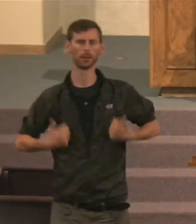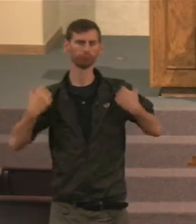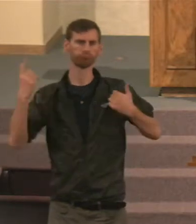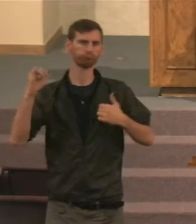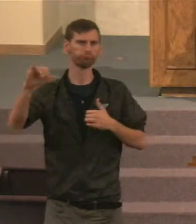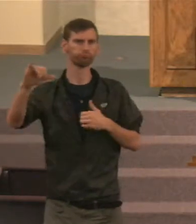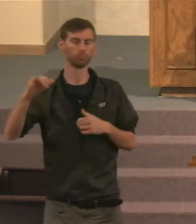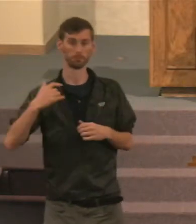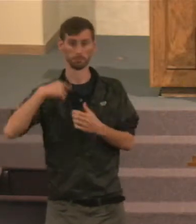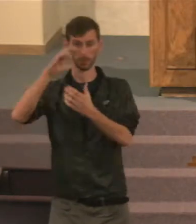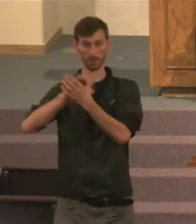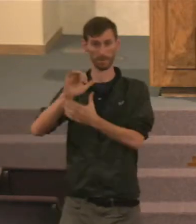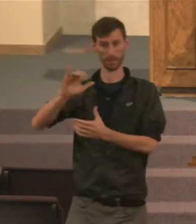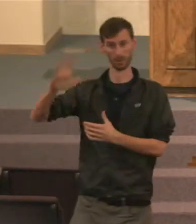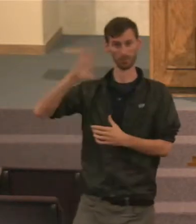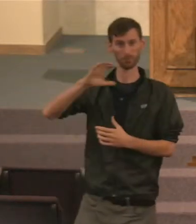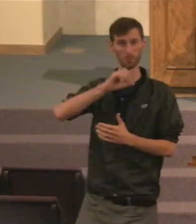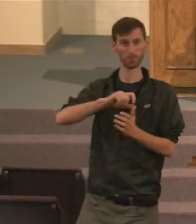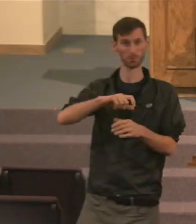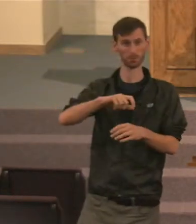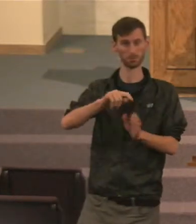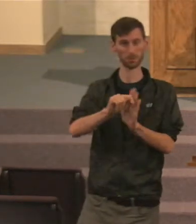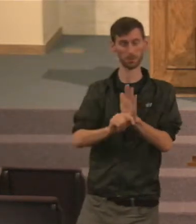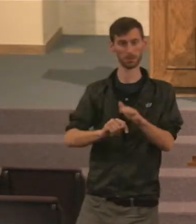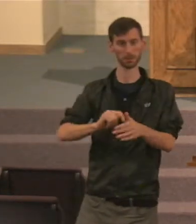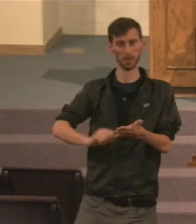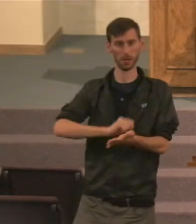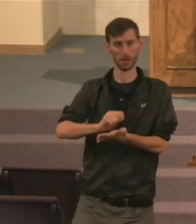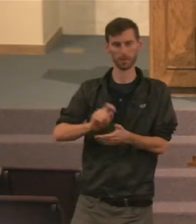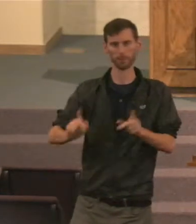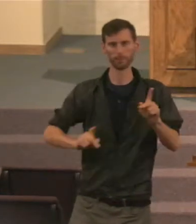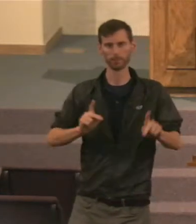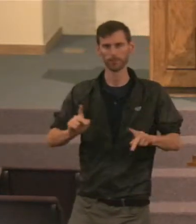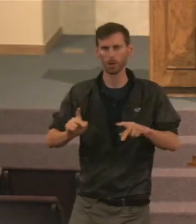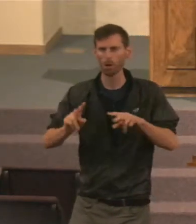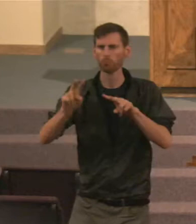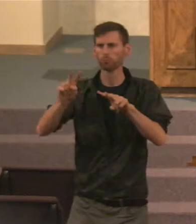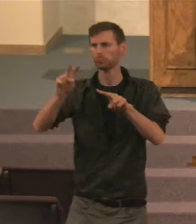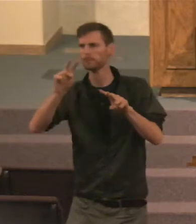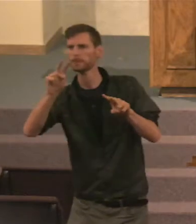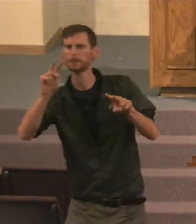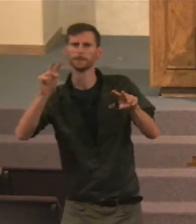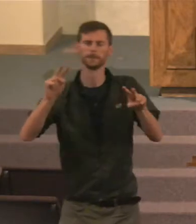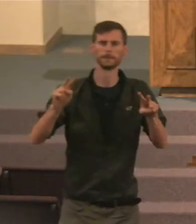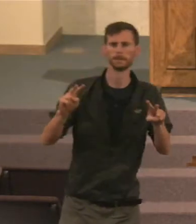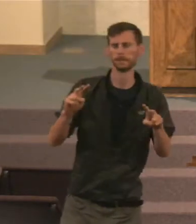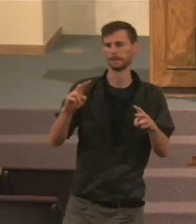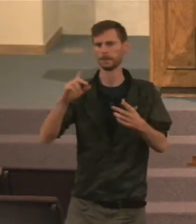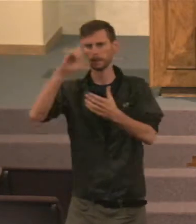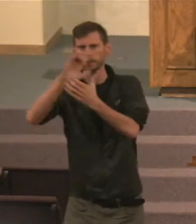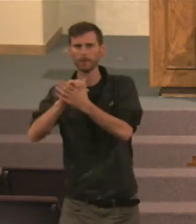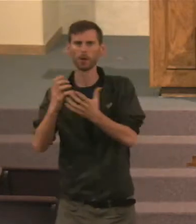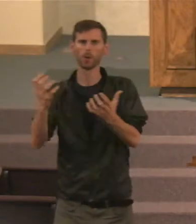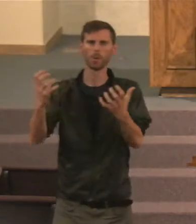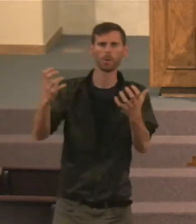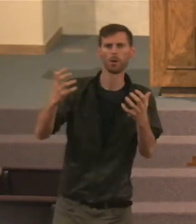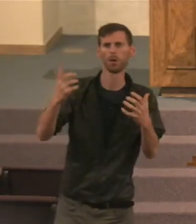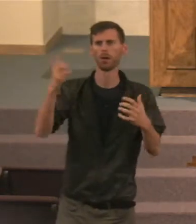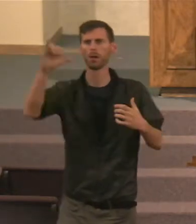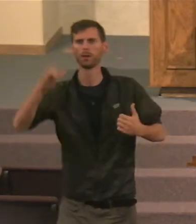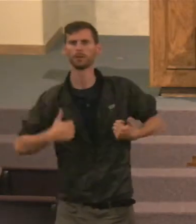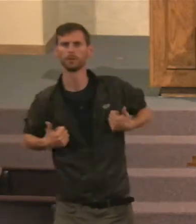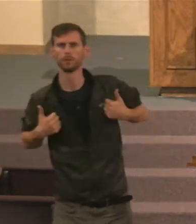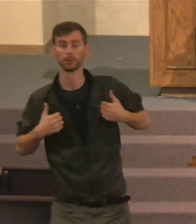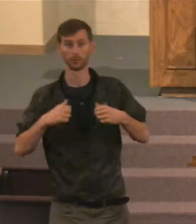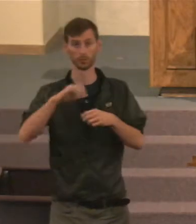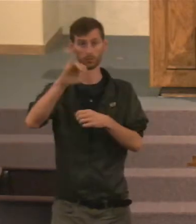I believe people had an idea, a hope, a longing for that. You know, Job said, If a man die, shall